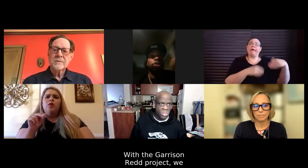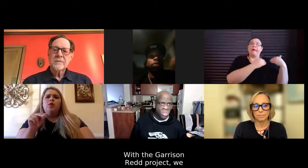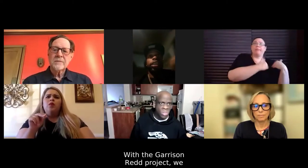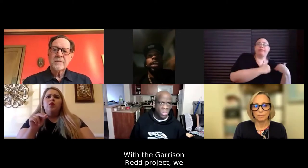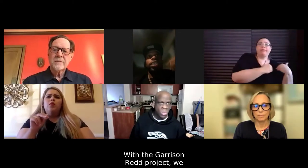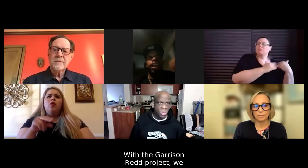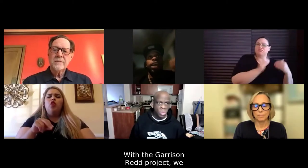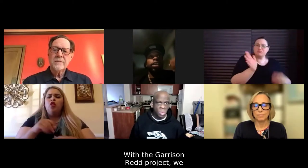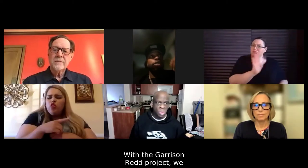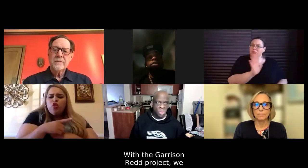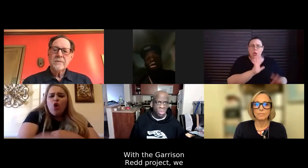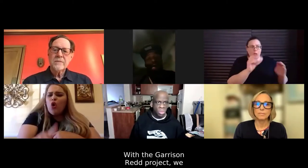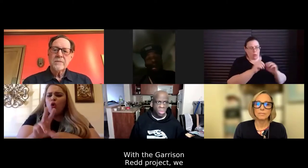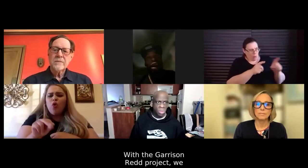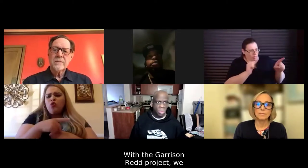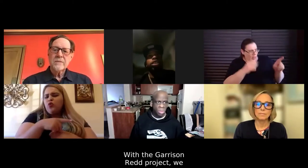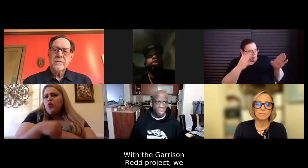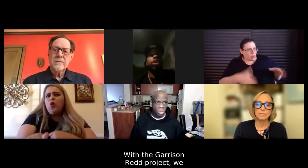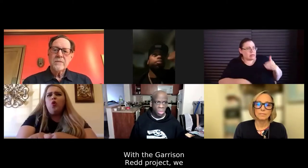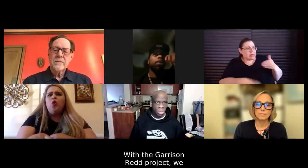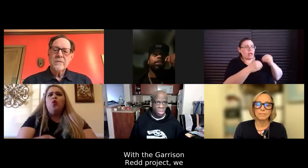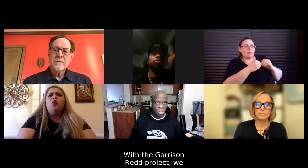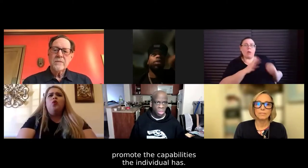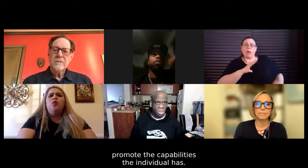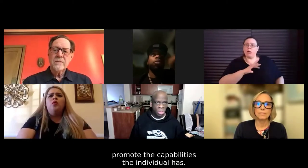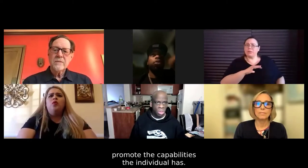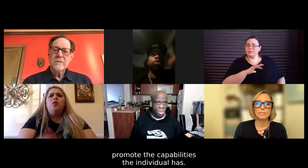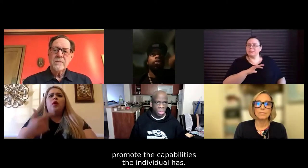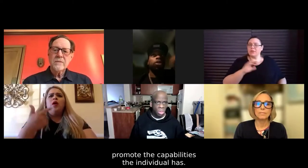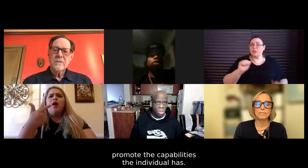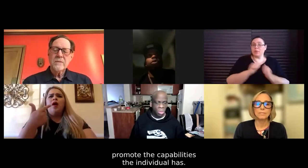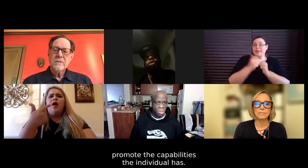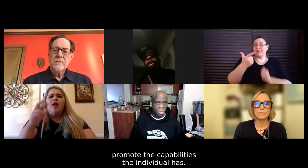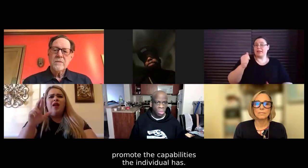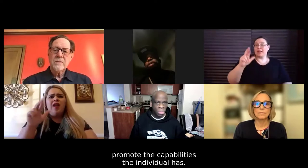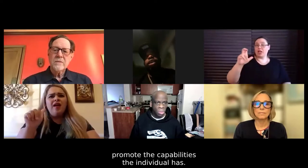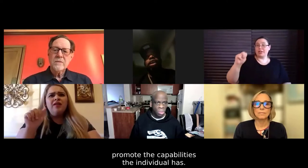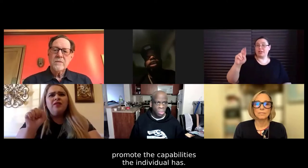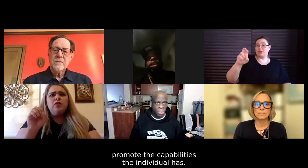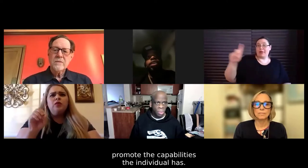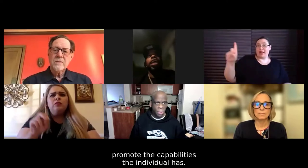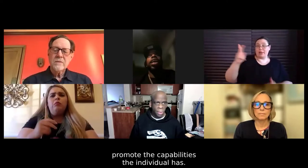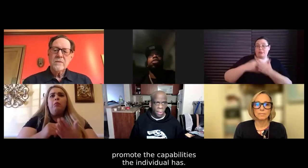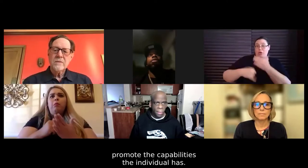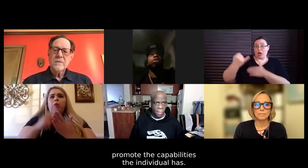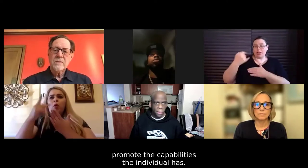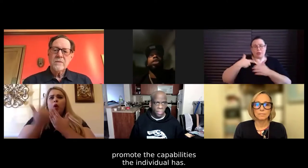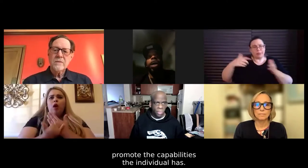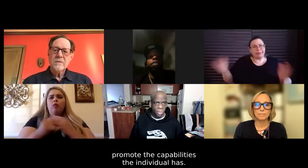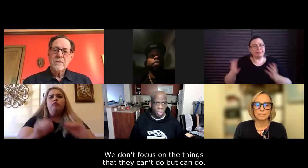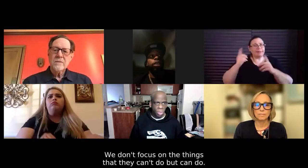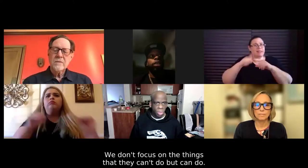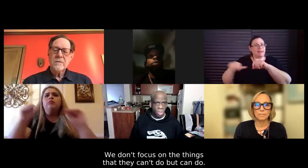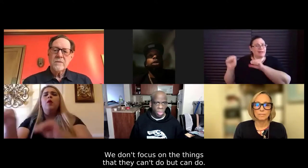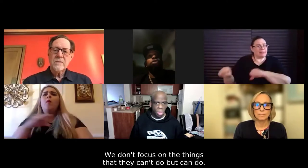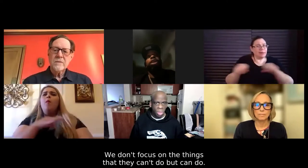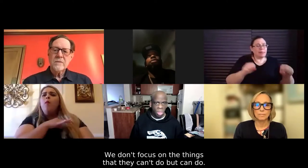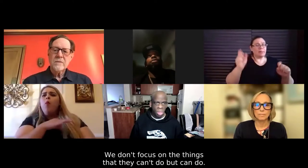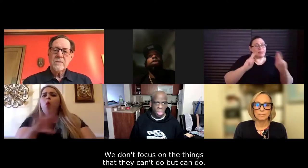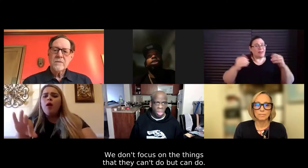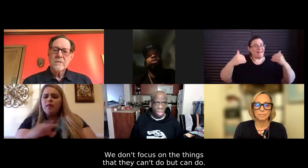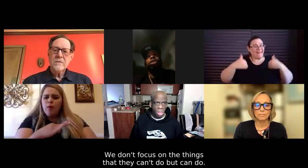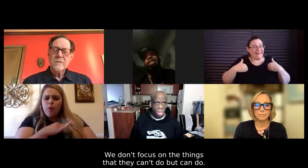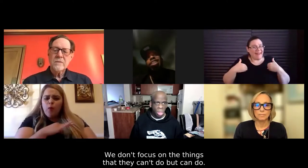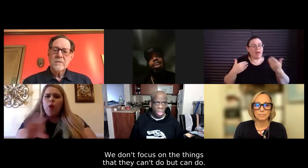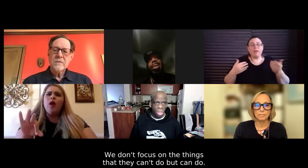So with that said, you know, with the Garrison Rep project, we promote all the capabilities that individuals have. So we don't really